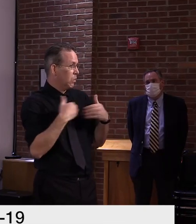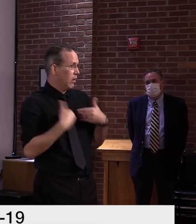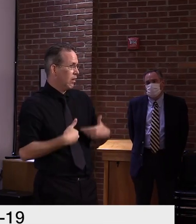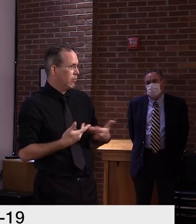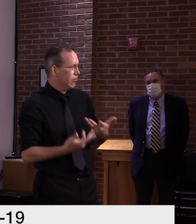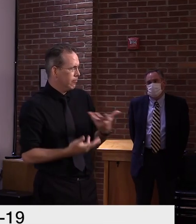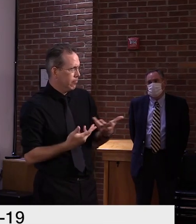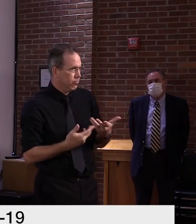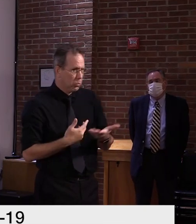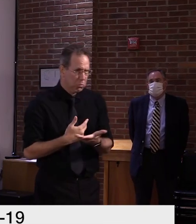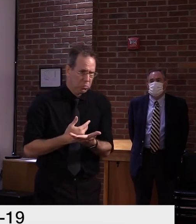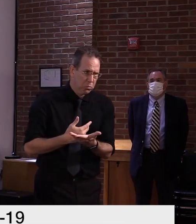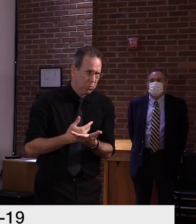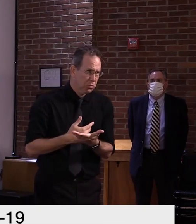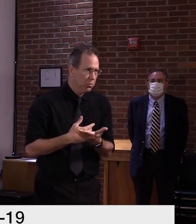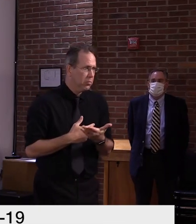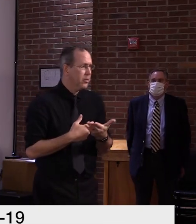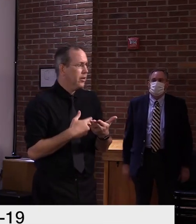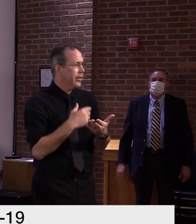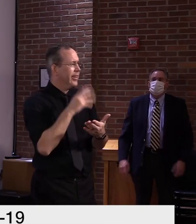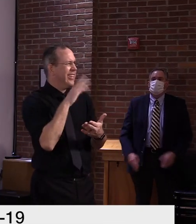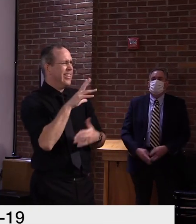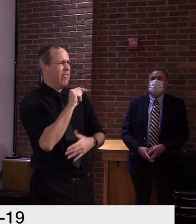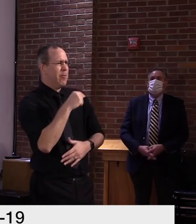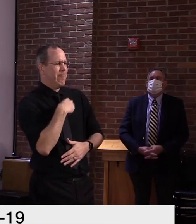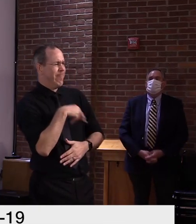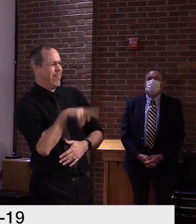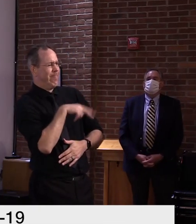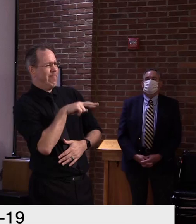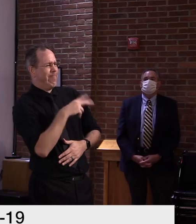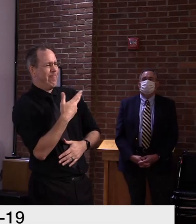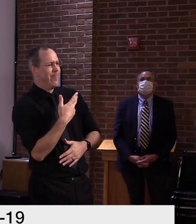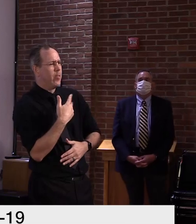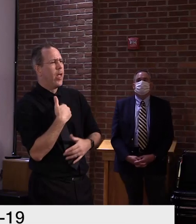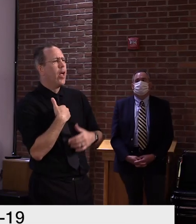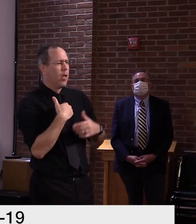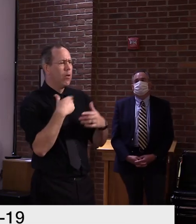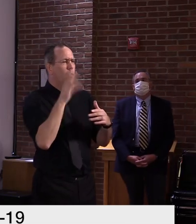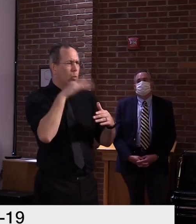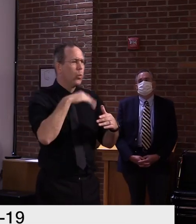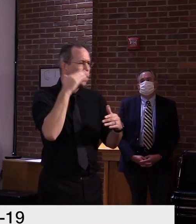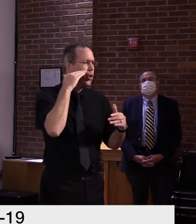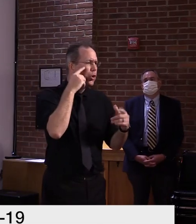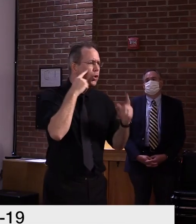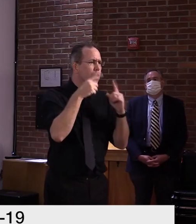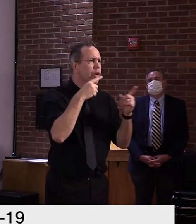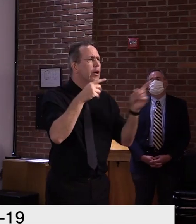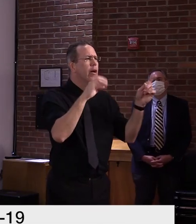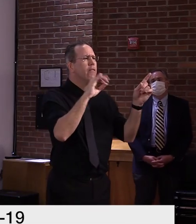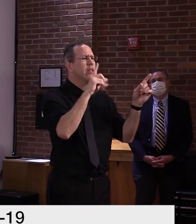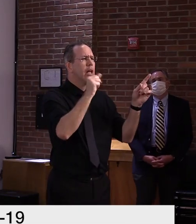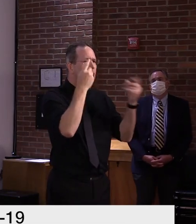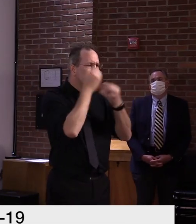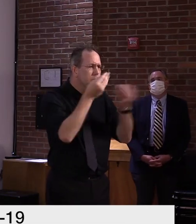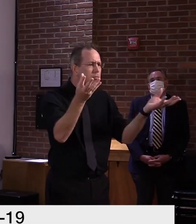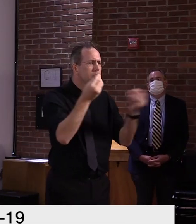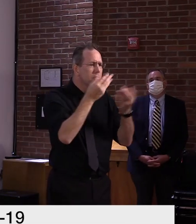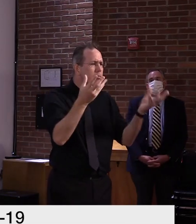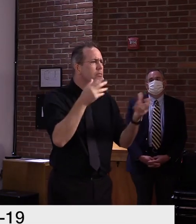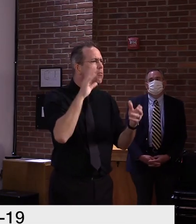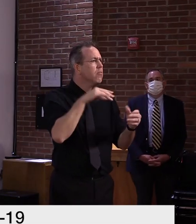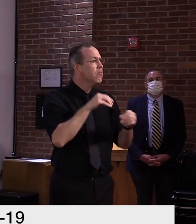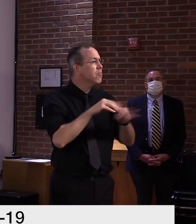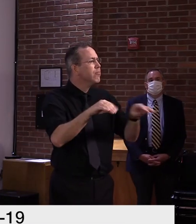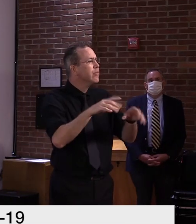though initially it was billed as these are going to nursing homes everywhere. I think they're being prioritized to the surge areas.